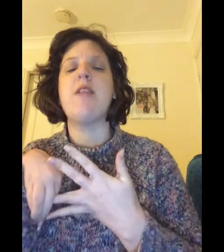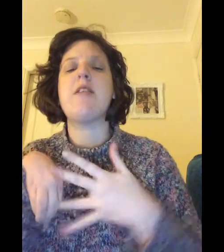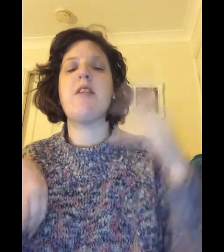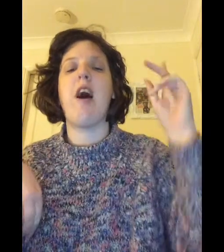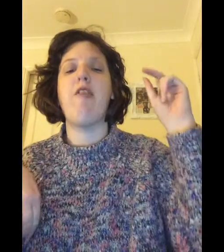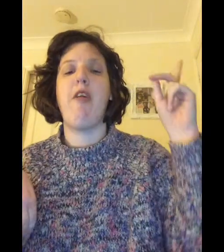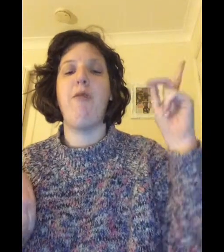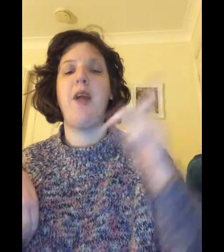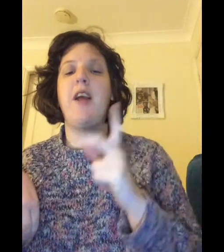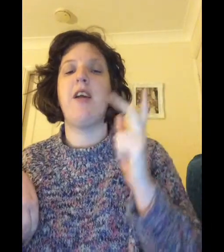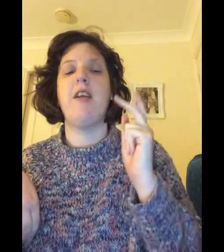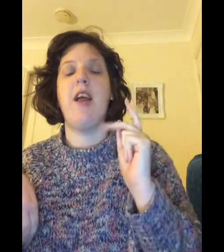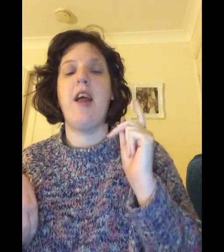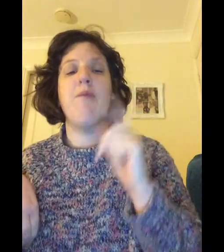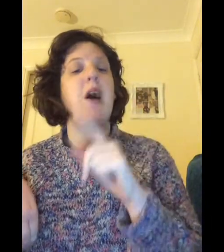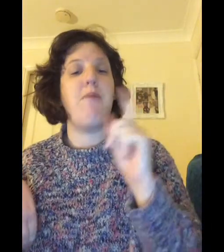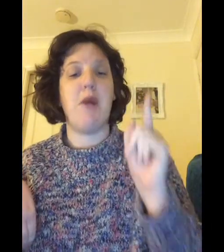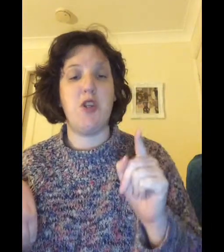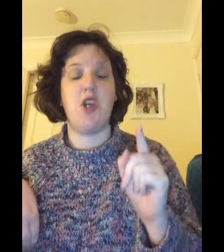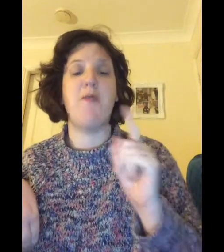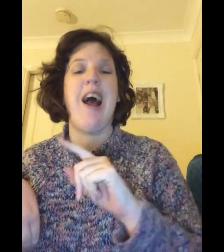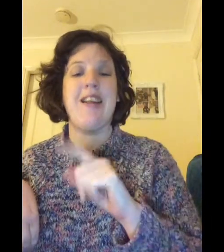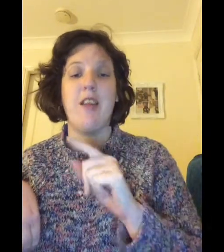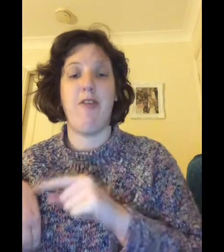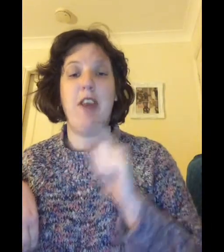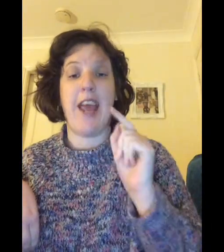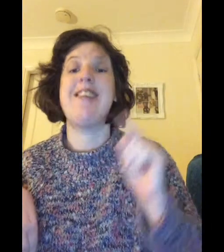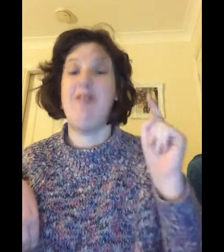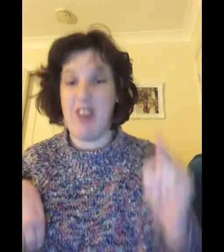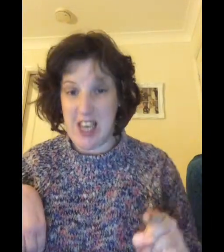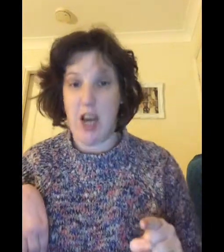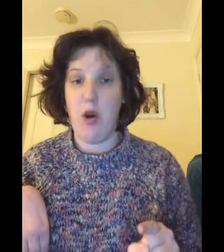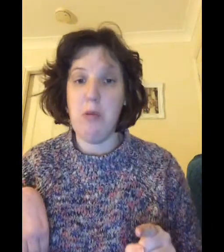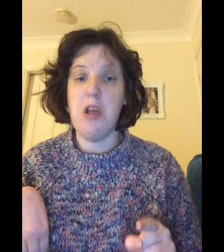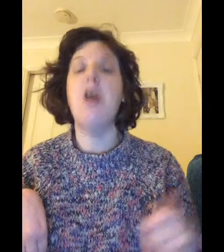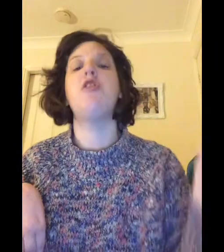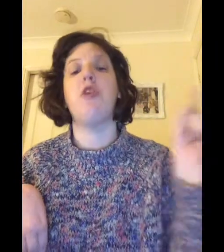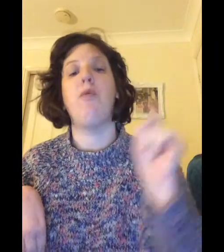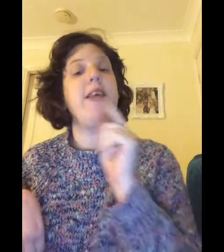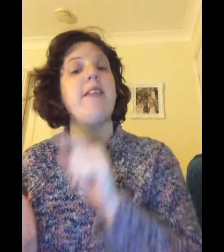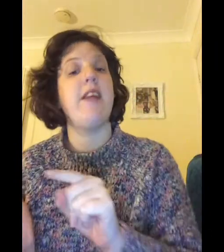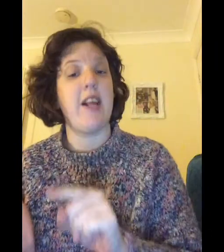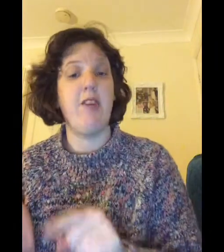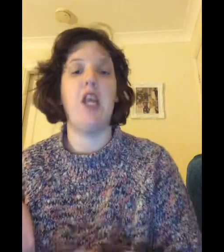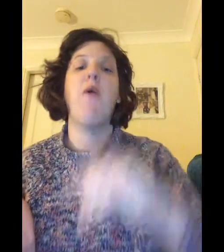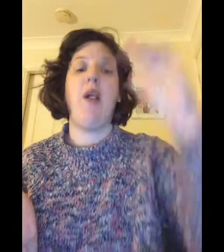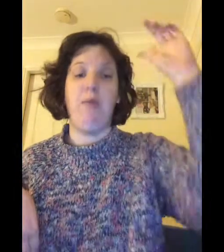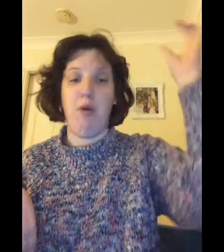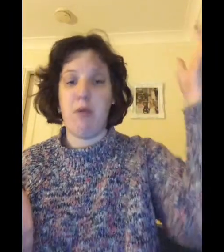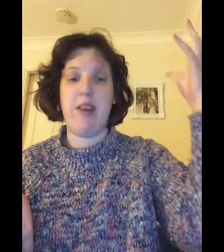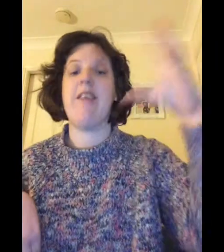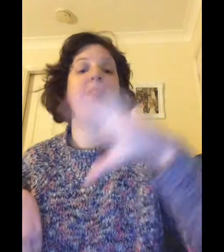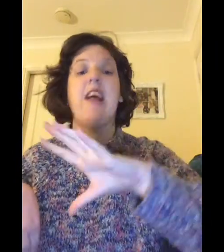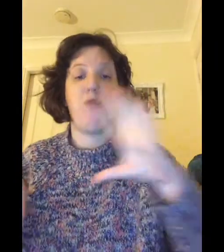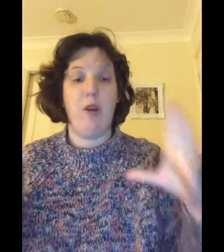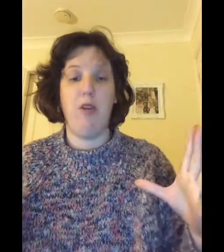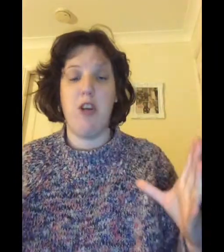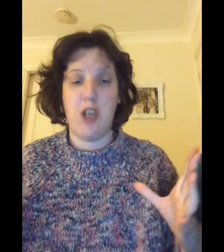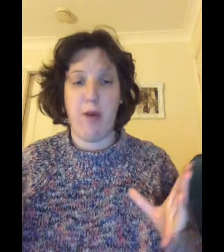to start filming in my bedroom as of the next video so when it's the next video it'll be upstairs and that's where i'm going to do it